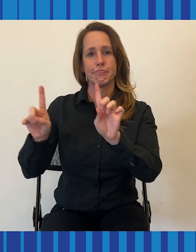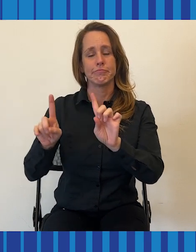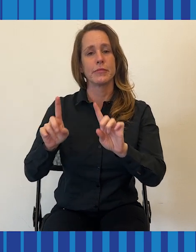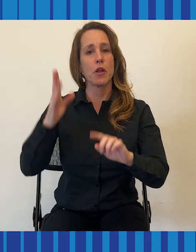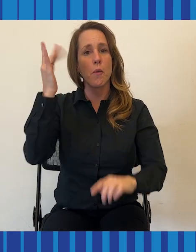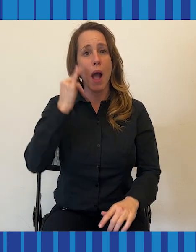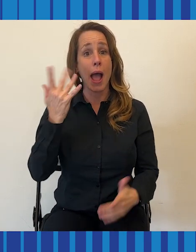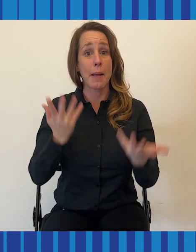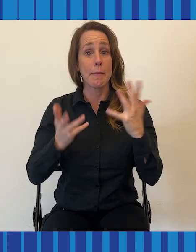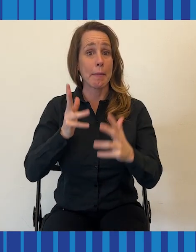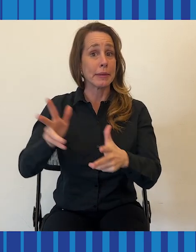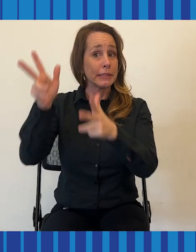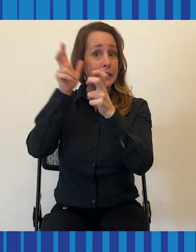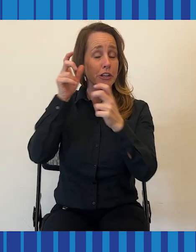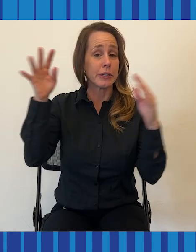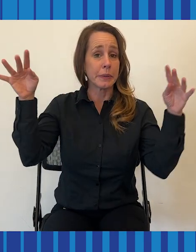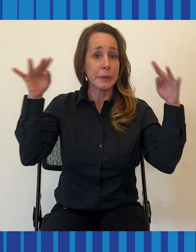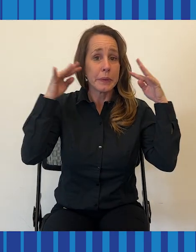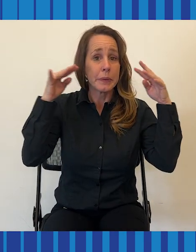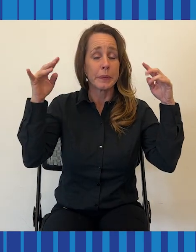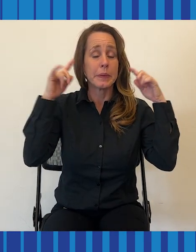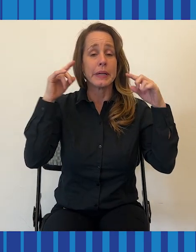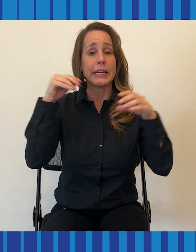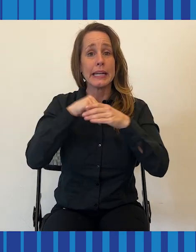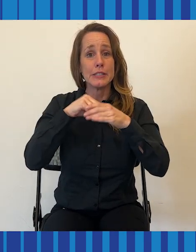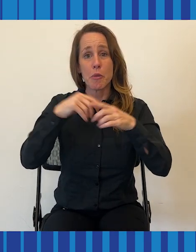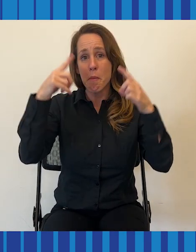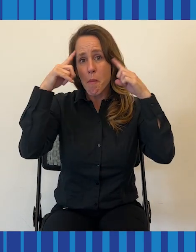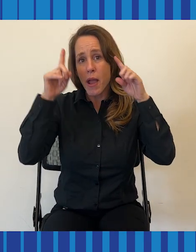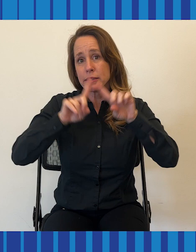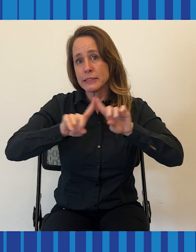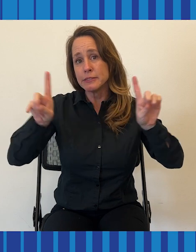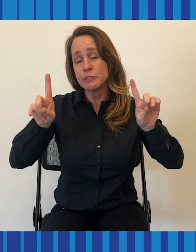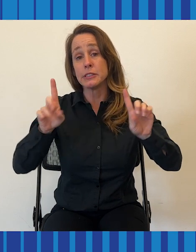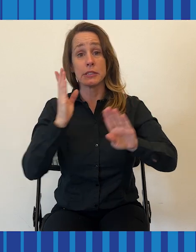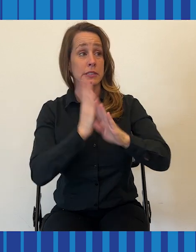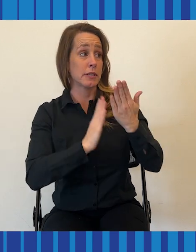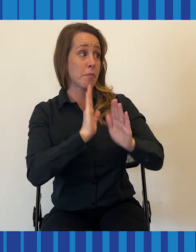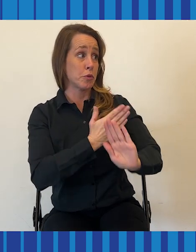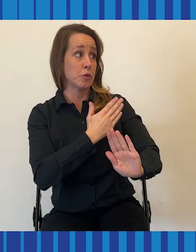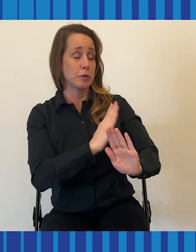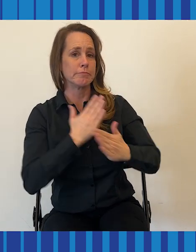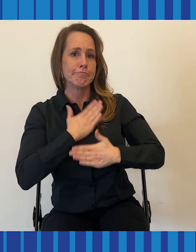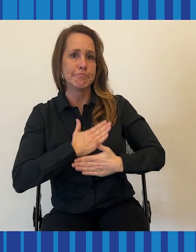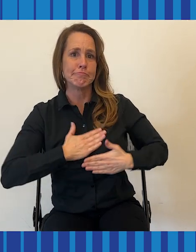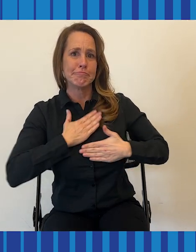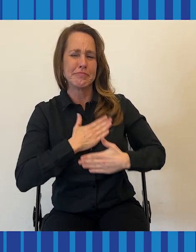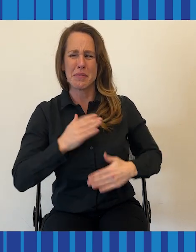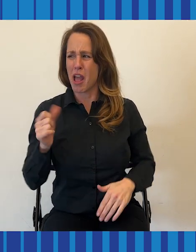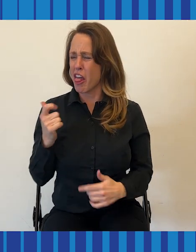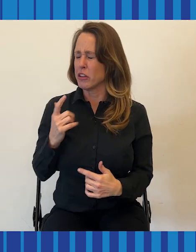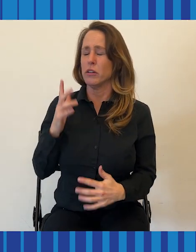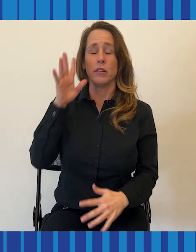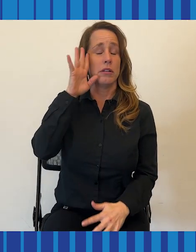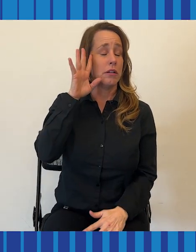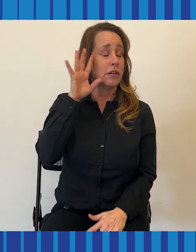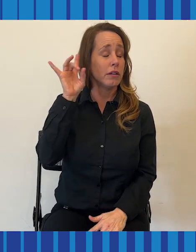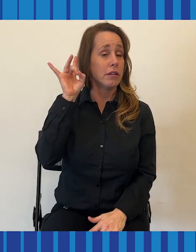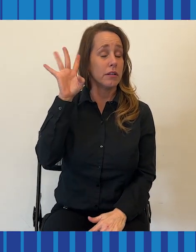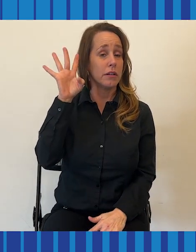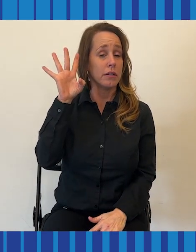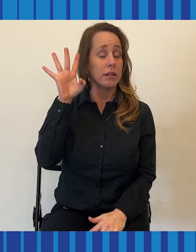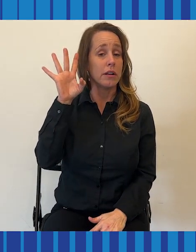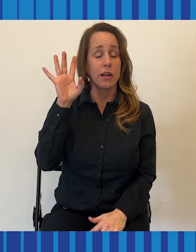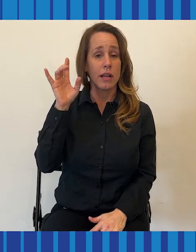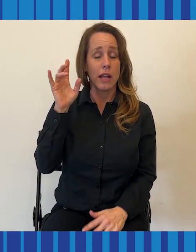It's probably actually coming into their brain differently, which is why some music that is very enjoyable is almost